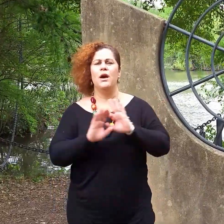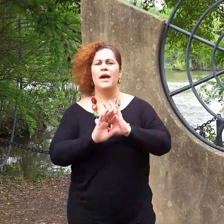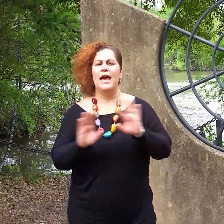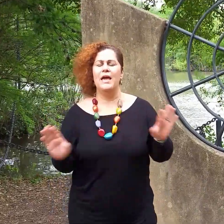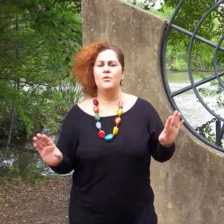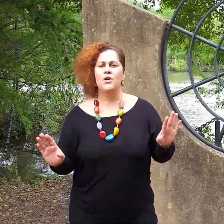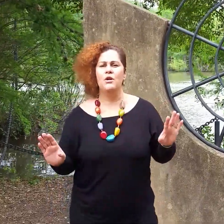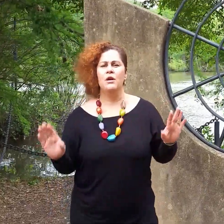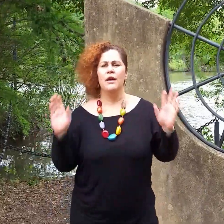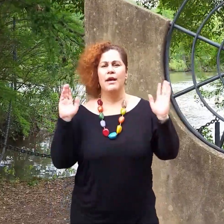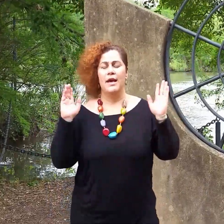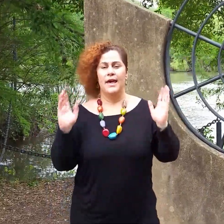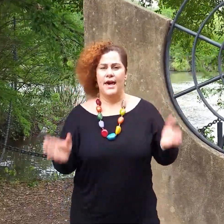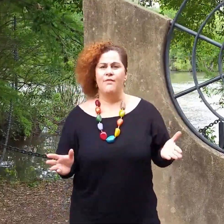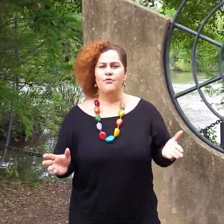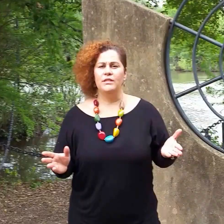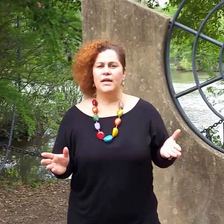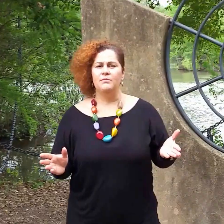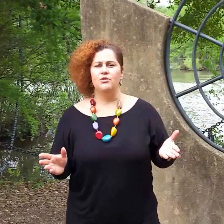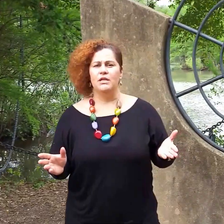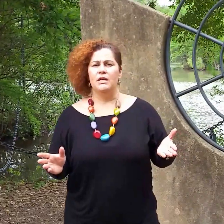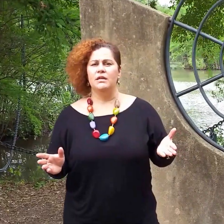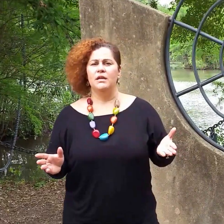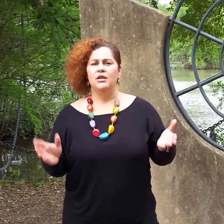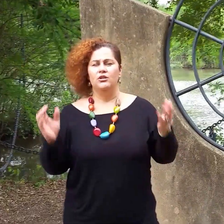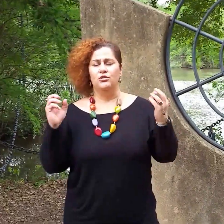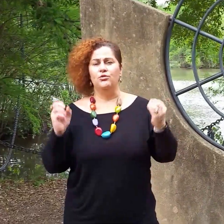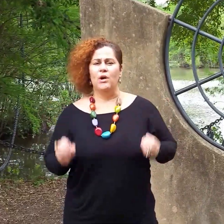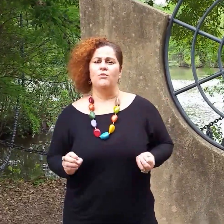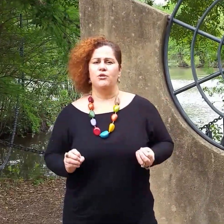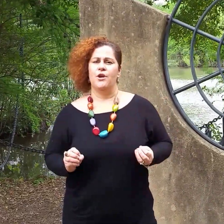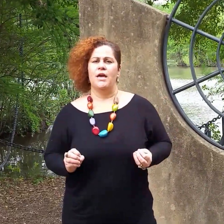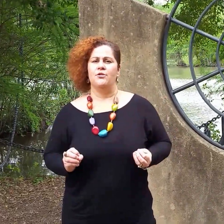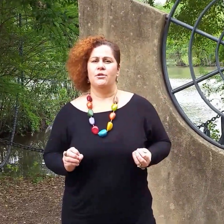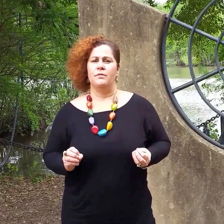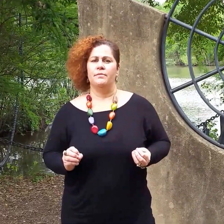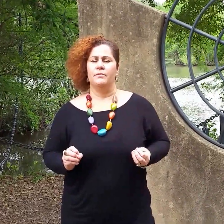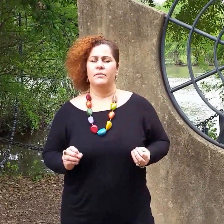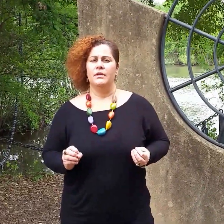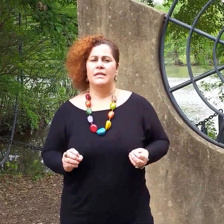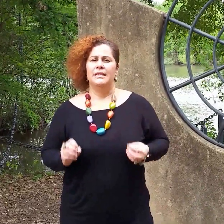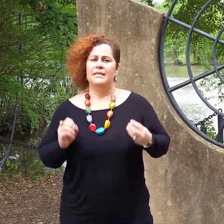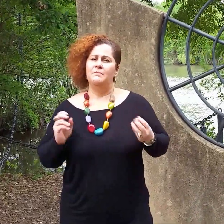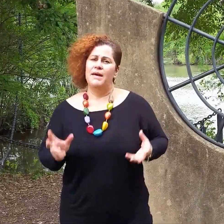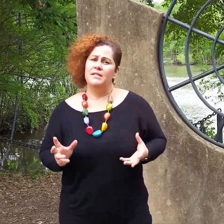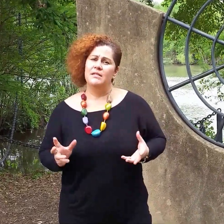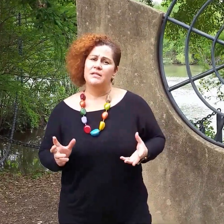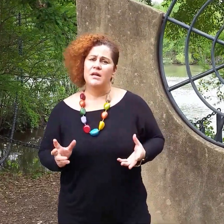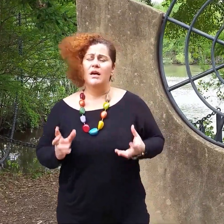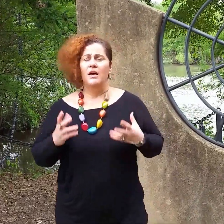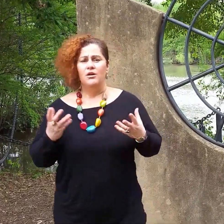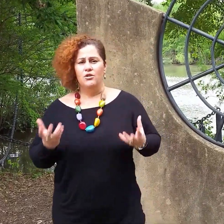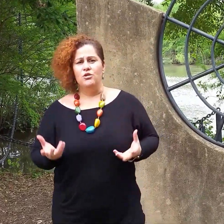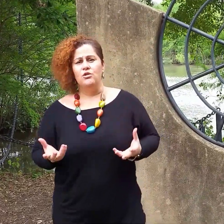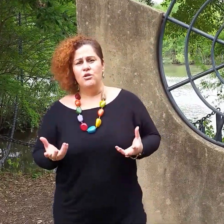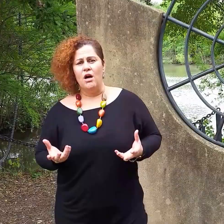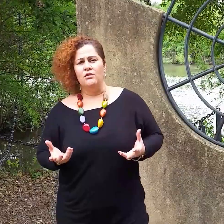anywhere, every time you need it to ground your energy. Tibetans used to talk